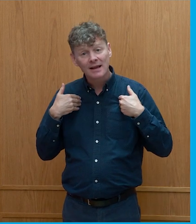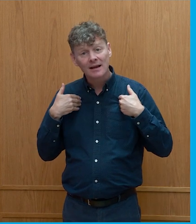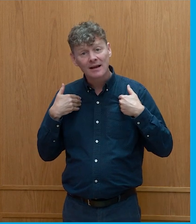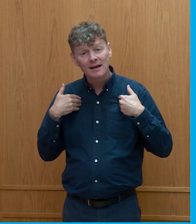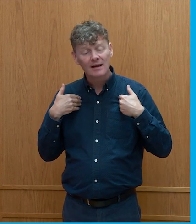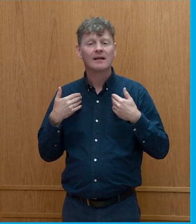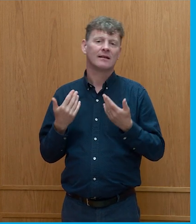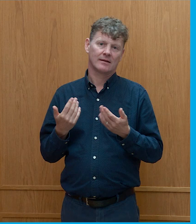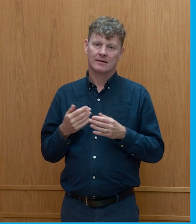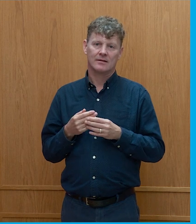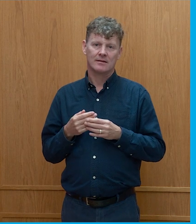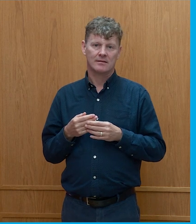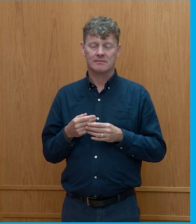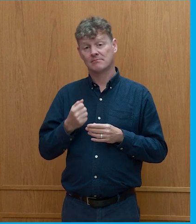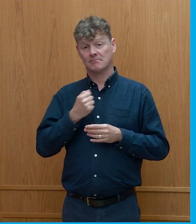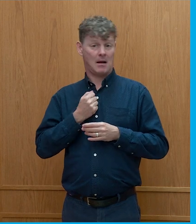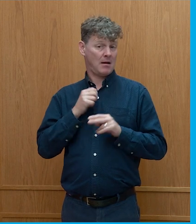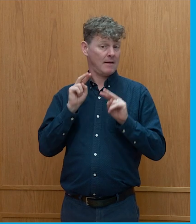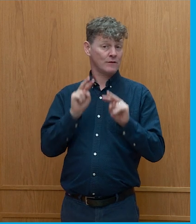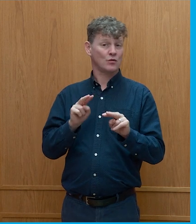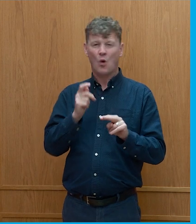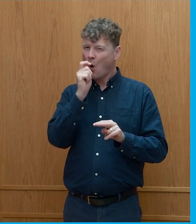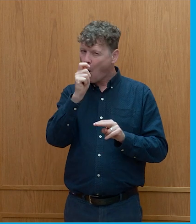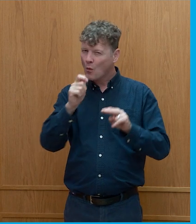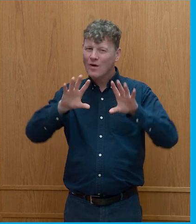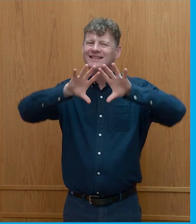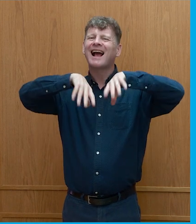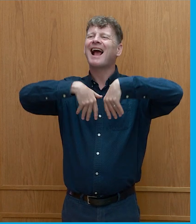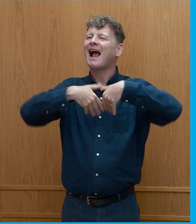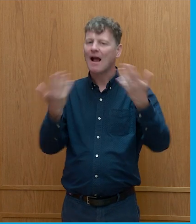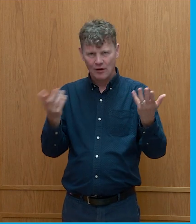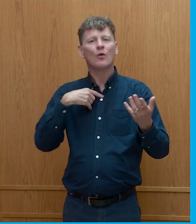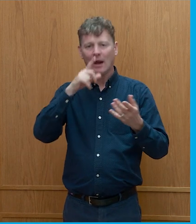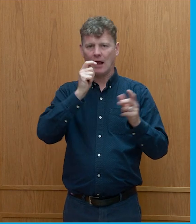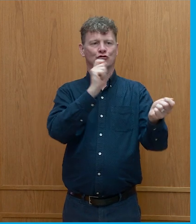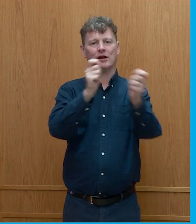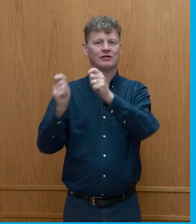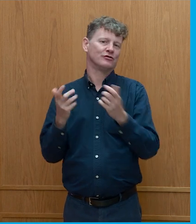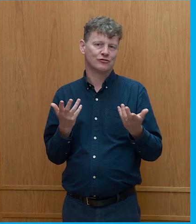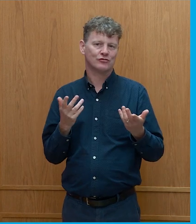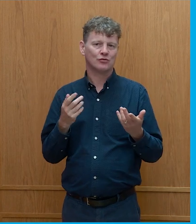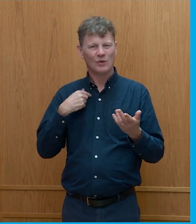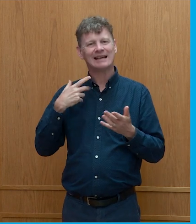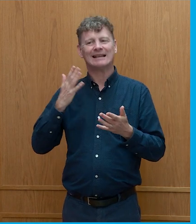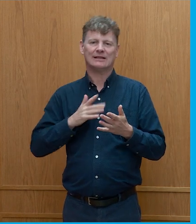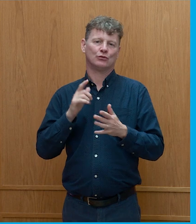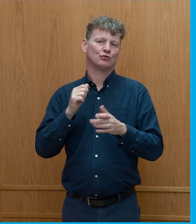this desire that well my view that actually almost everything is up for grabs because we need to do everything better than we have